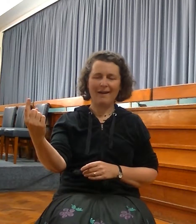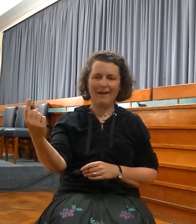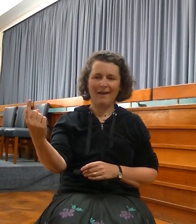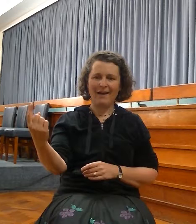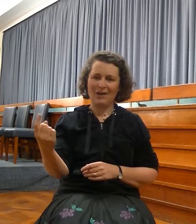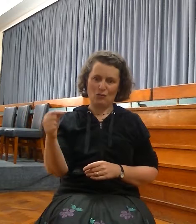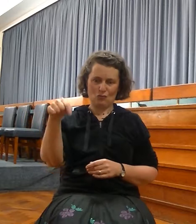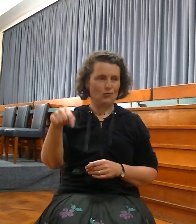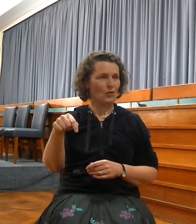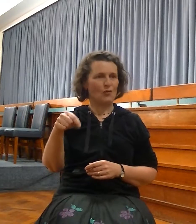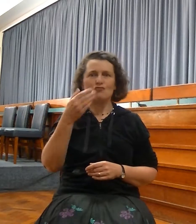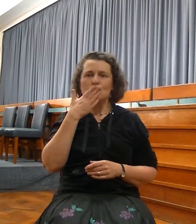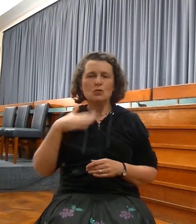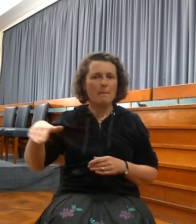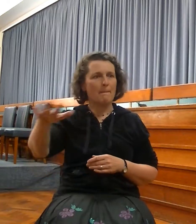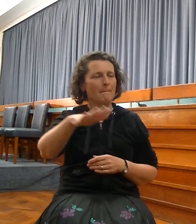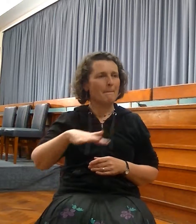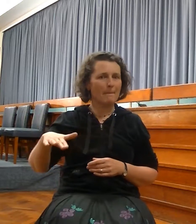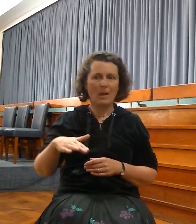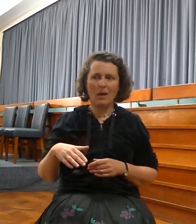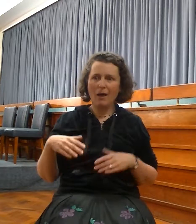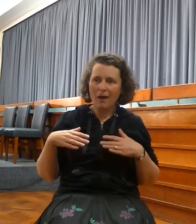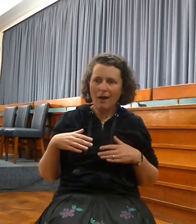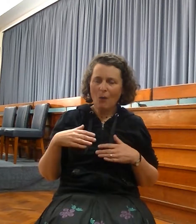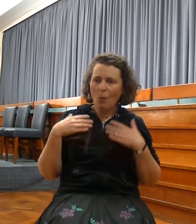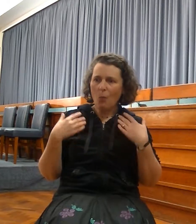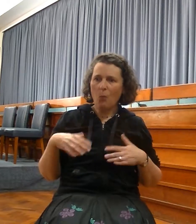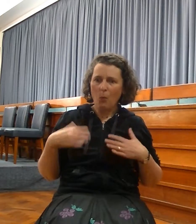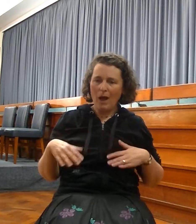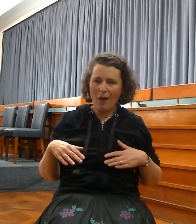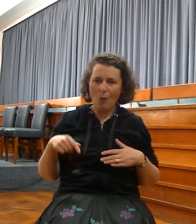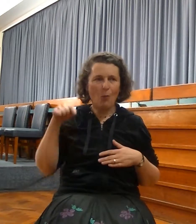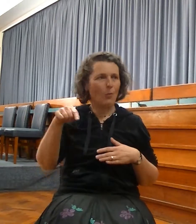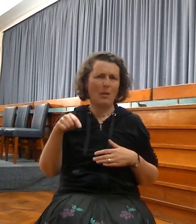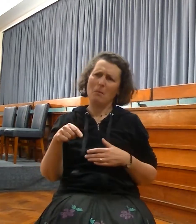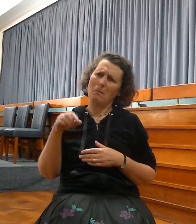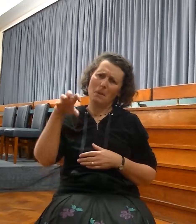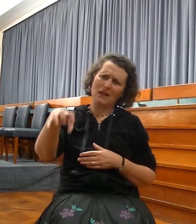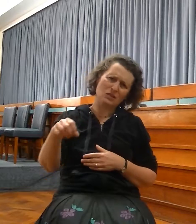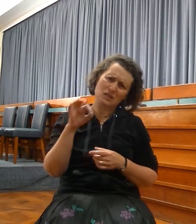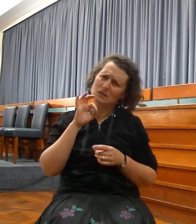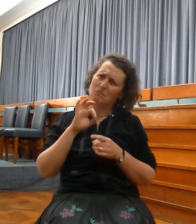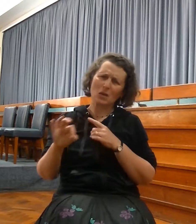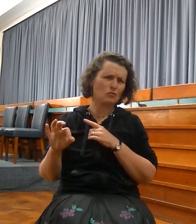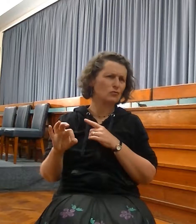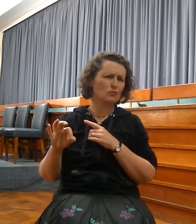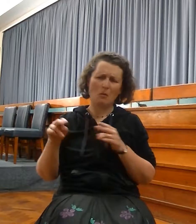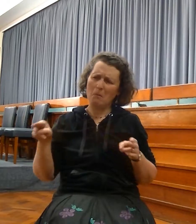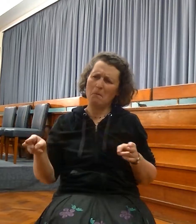land to have the Messiah, the mountain of holiness, the Lord our righteousness. And